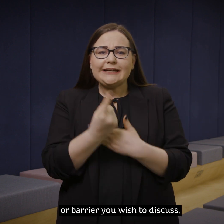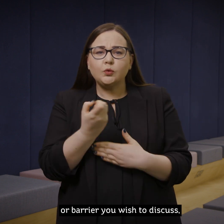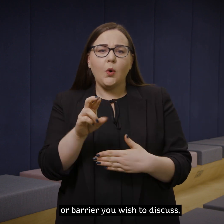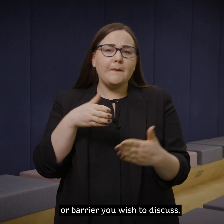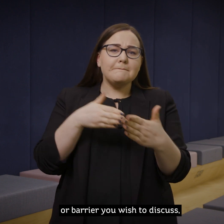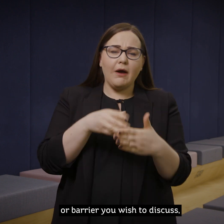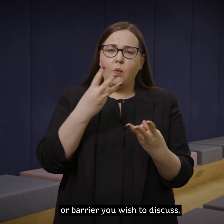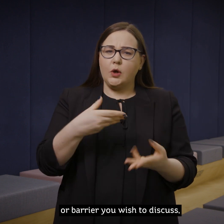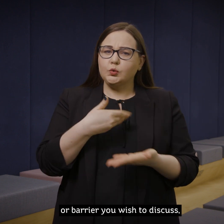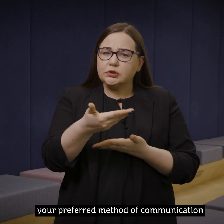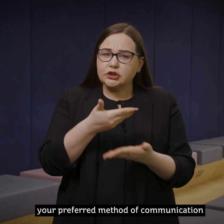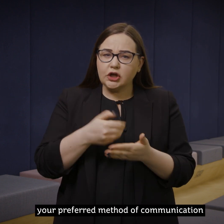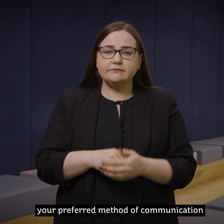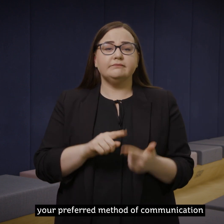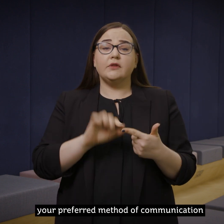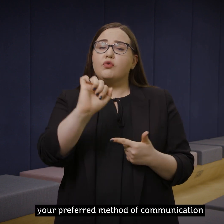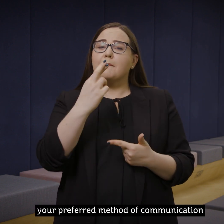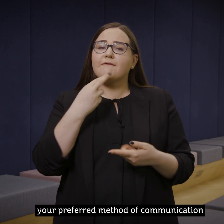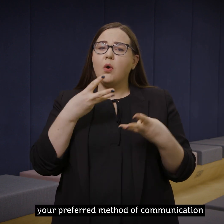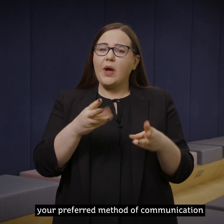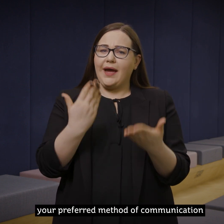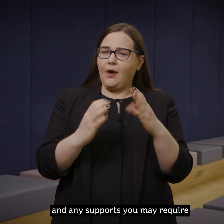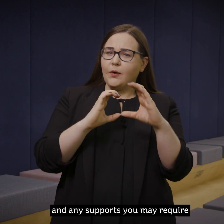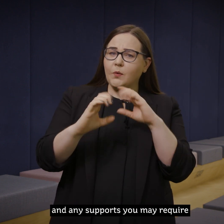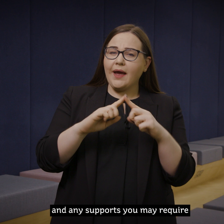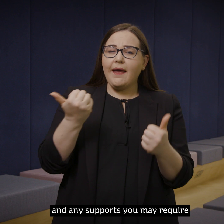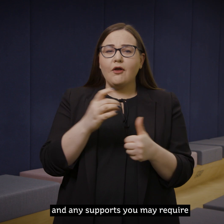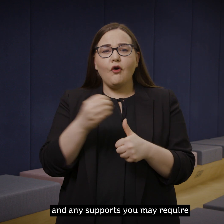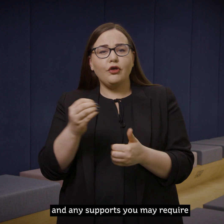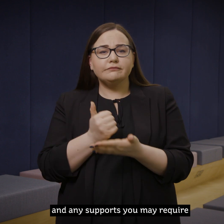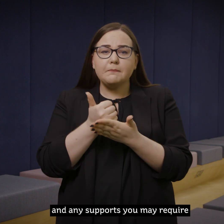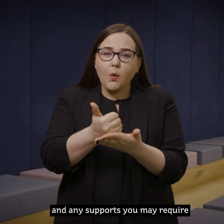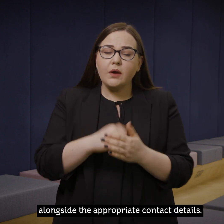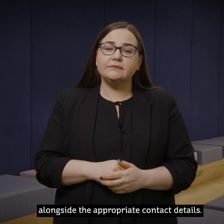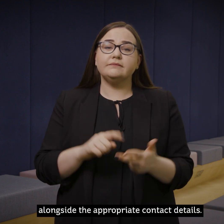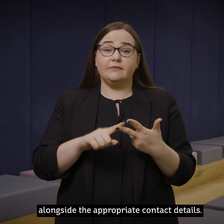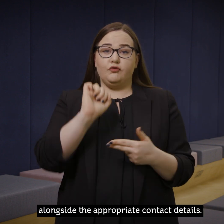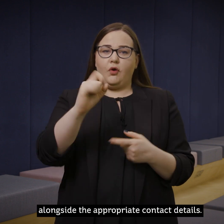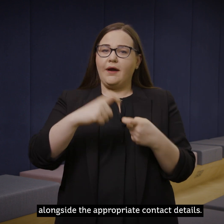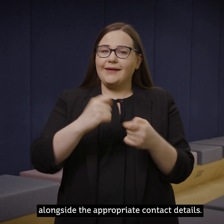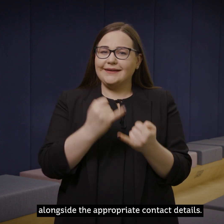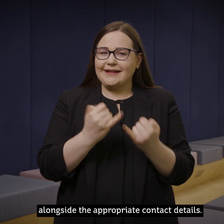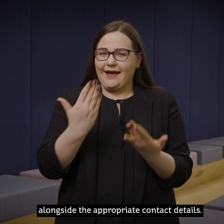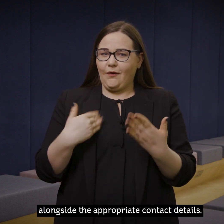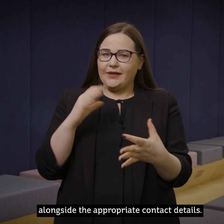you wish to discuss, your preferred method of communication and any supports you may require alongside the appropriate contact details.